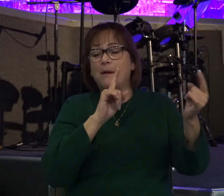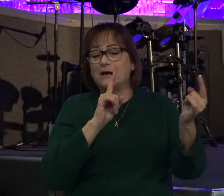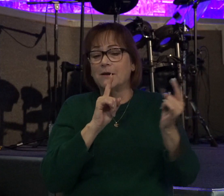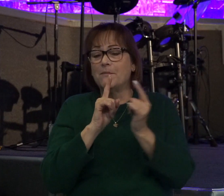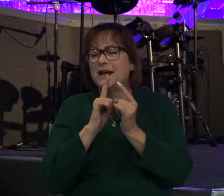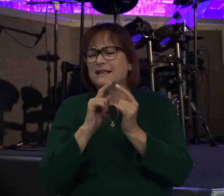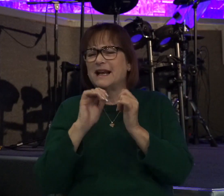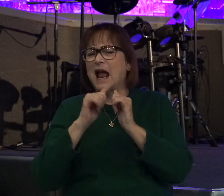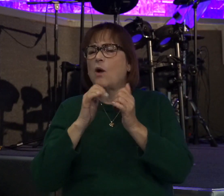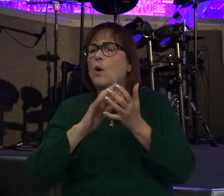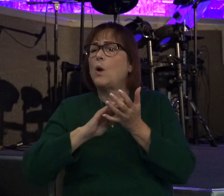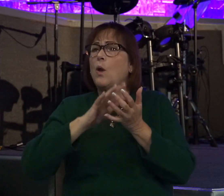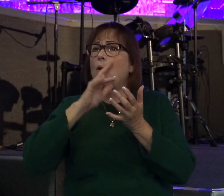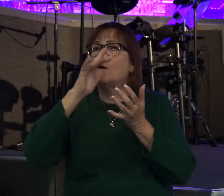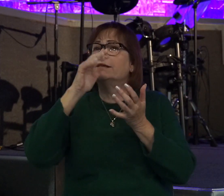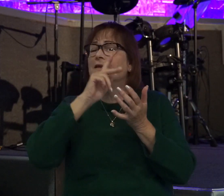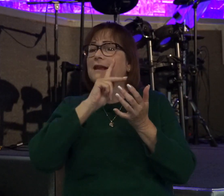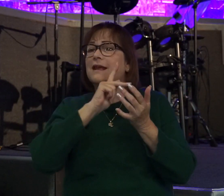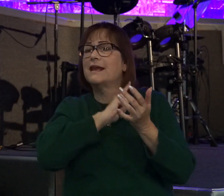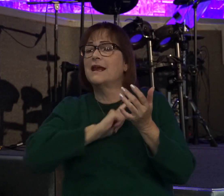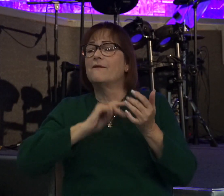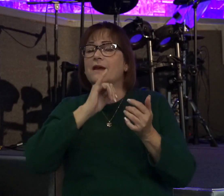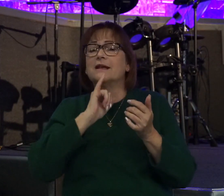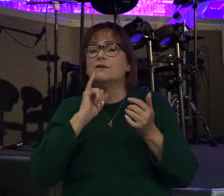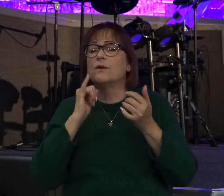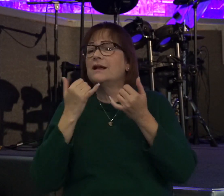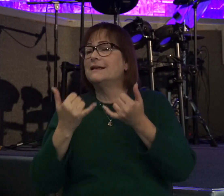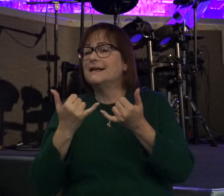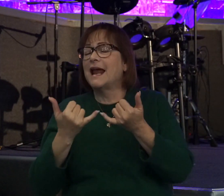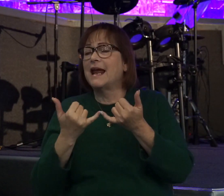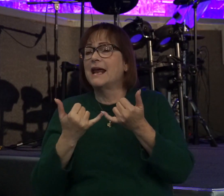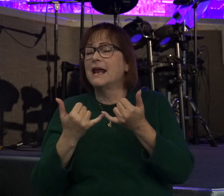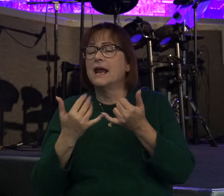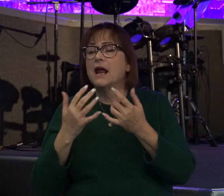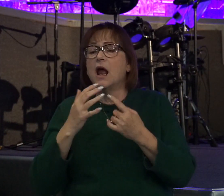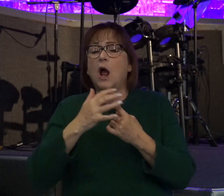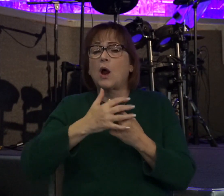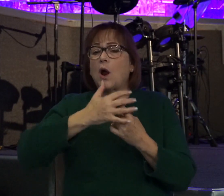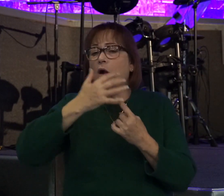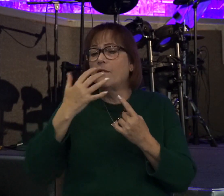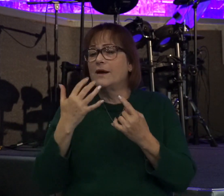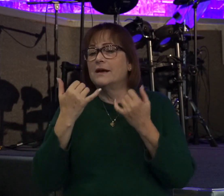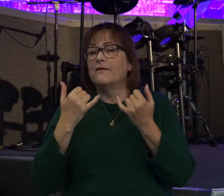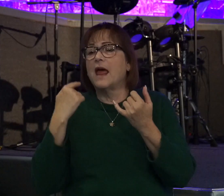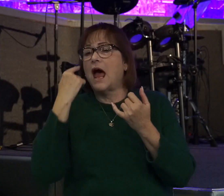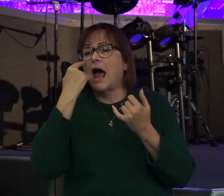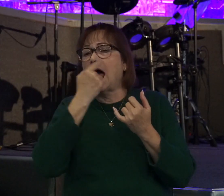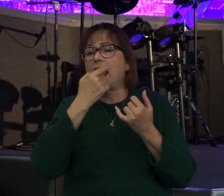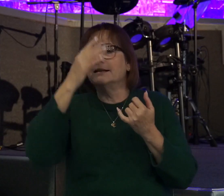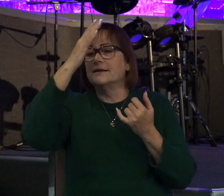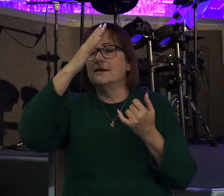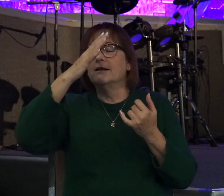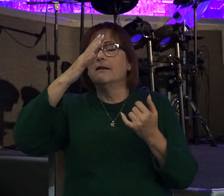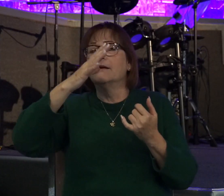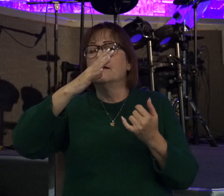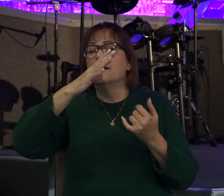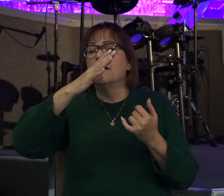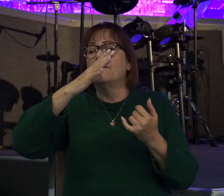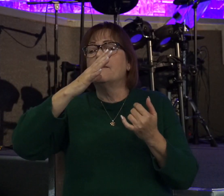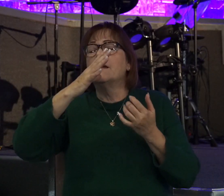how glorious was the king of Israel today, uncovering himself today in the eyes of the maids of his servants as one of